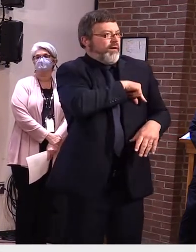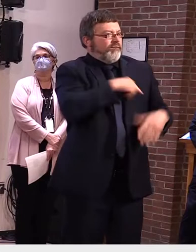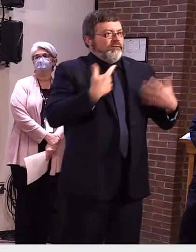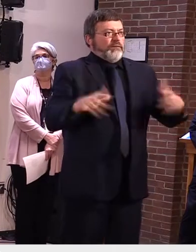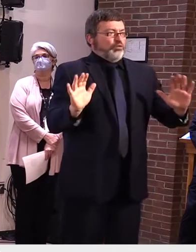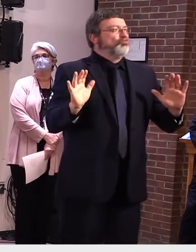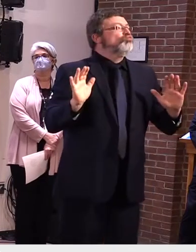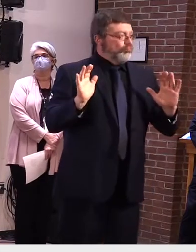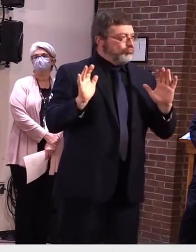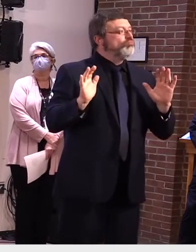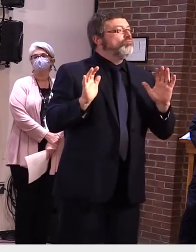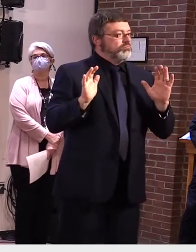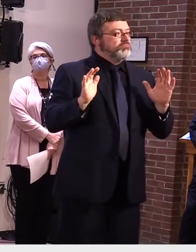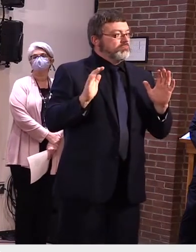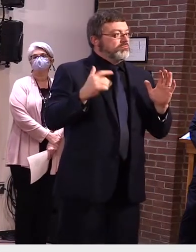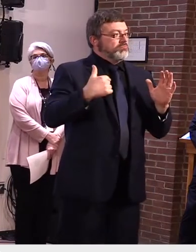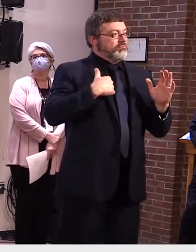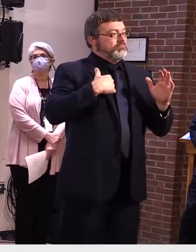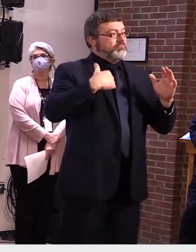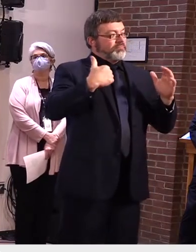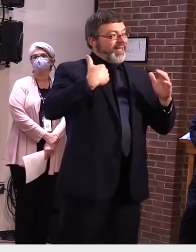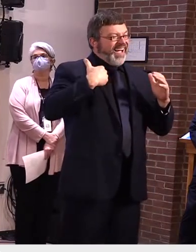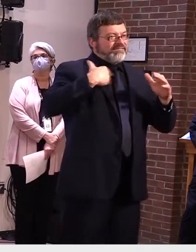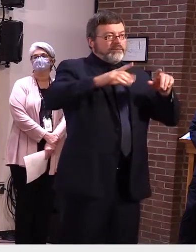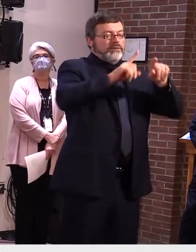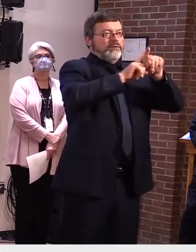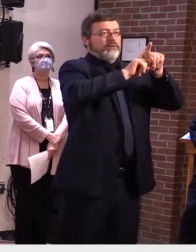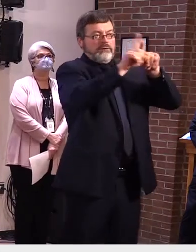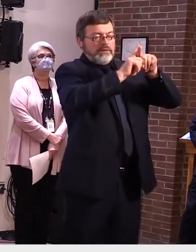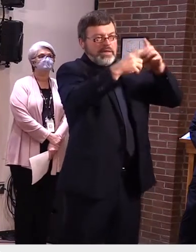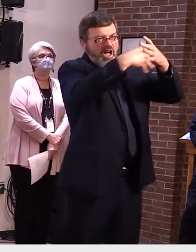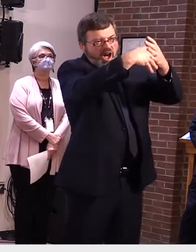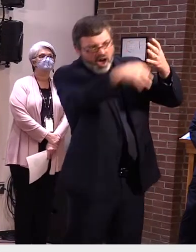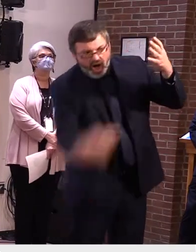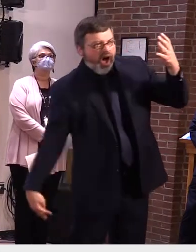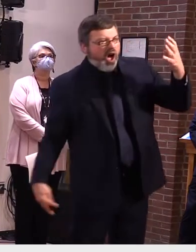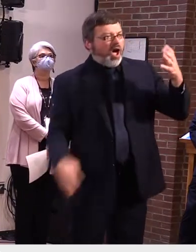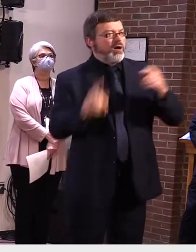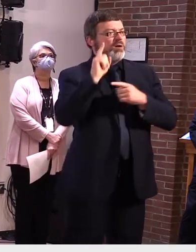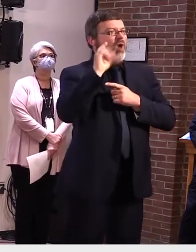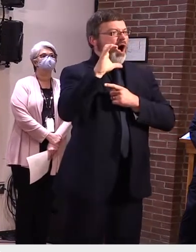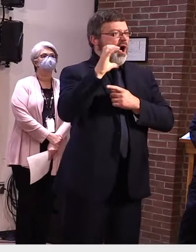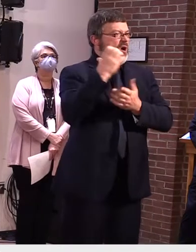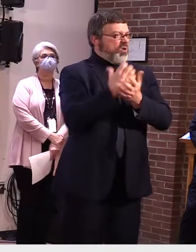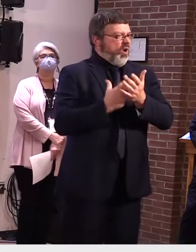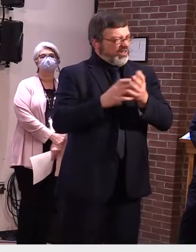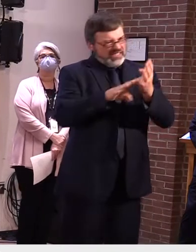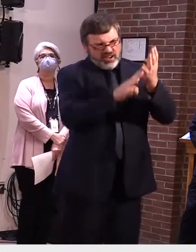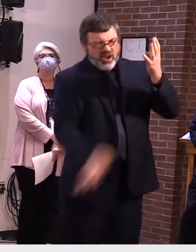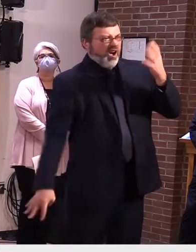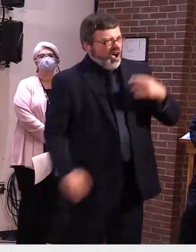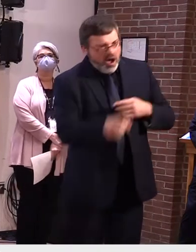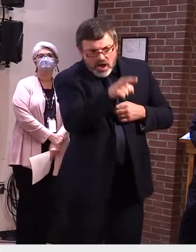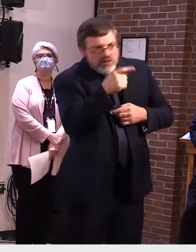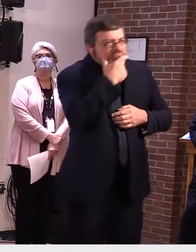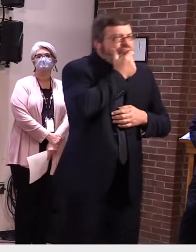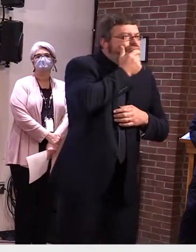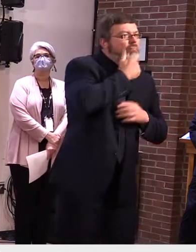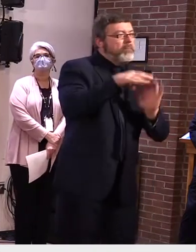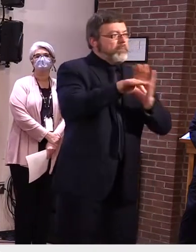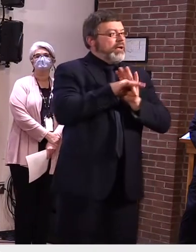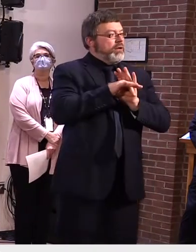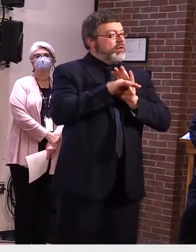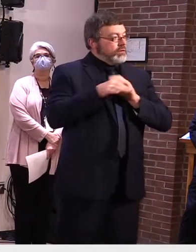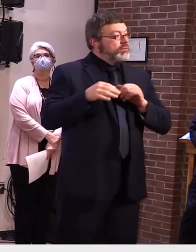from more than a hundred different courses at our four institutions. Most of the courses are available online